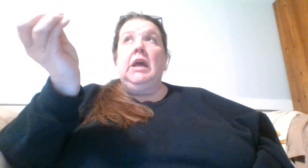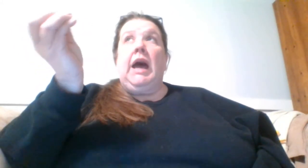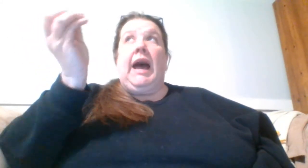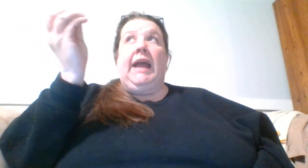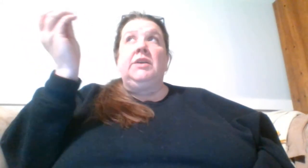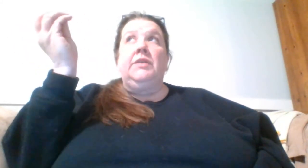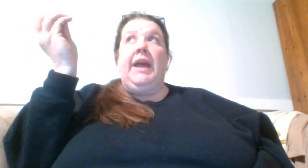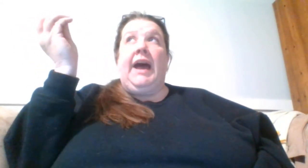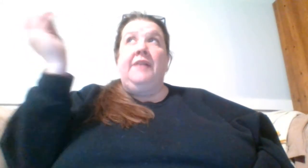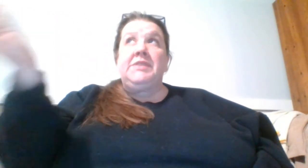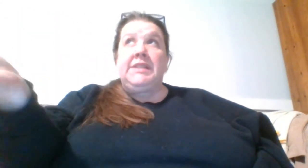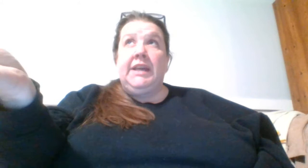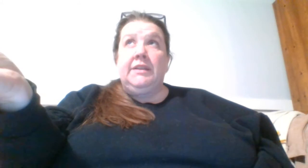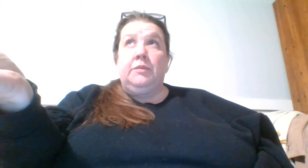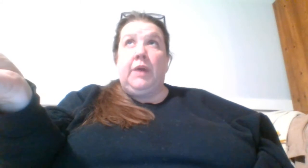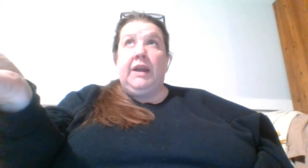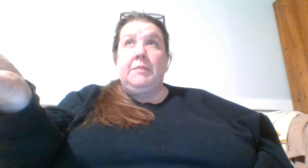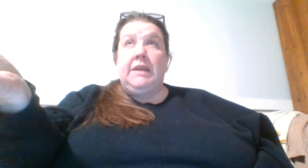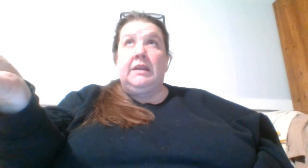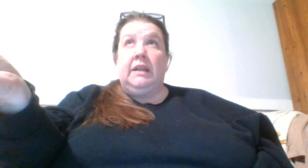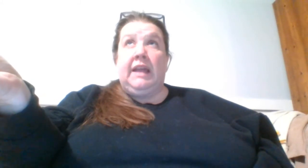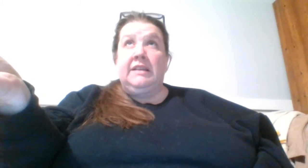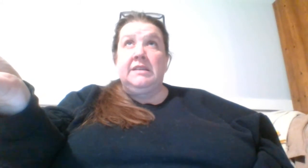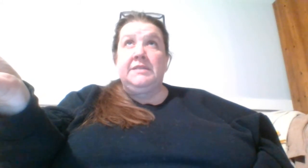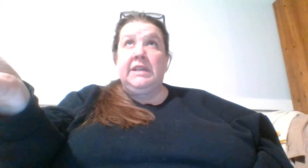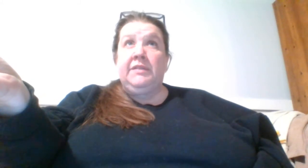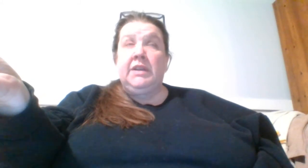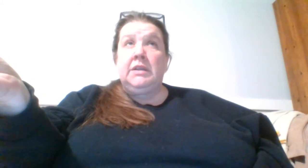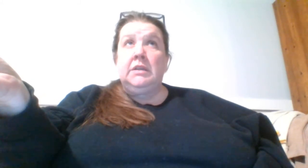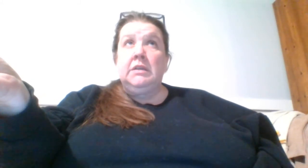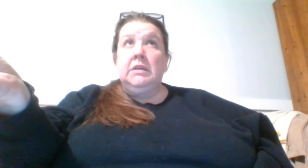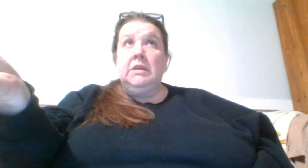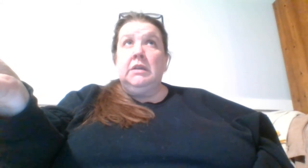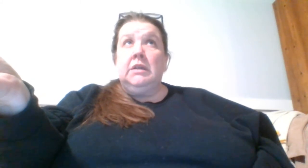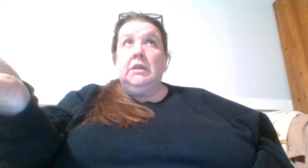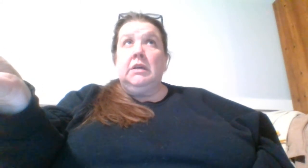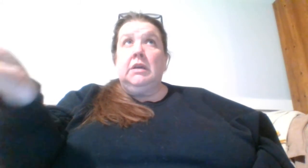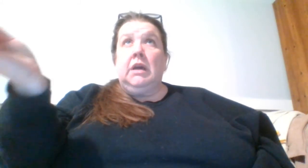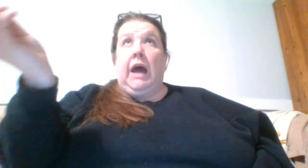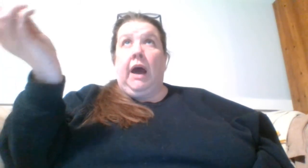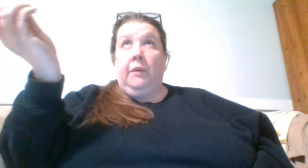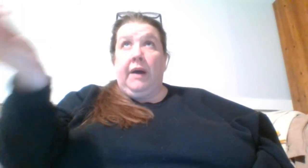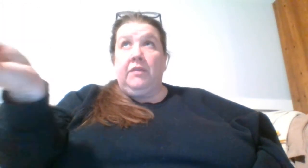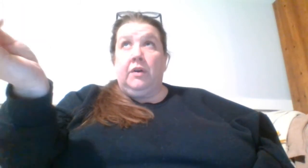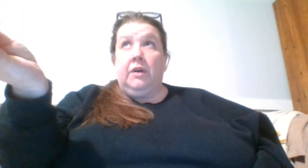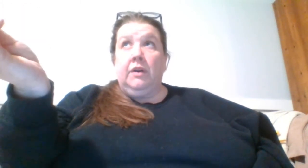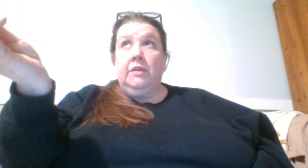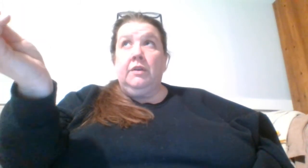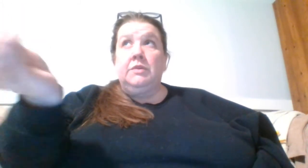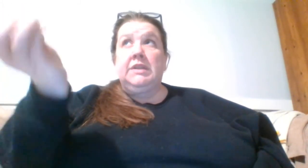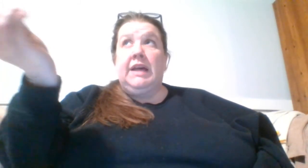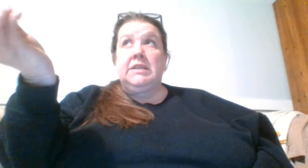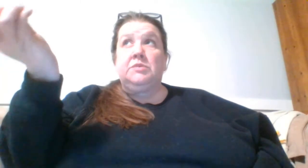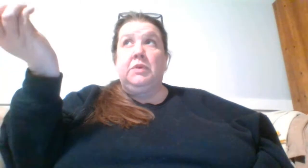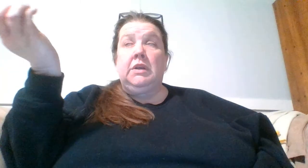I don't have to take the recommended electives, even. However, those classes would